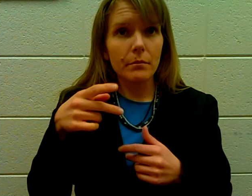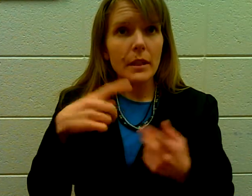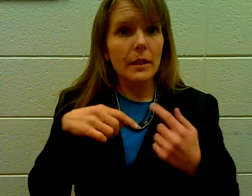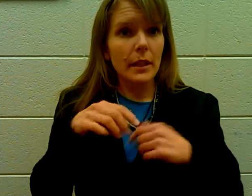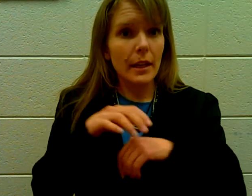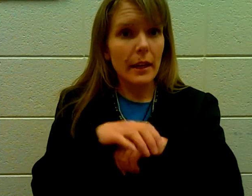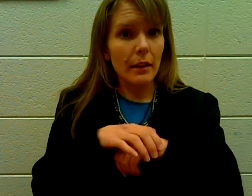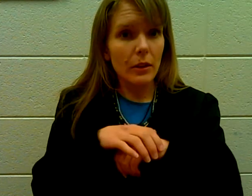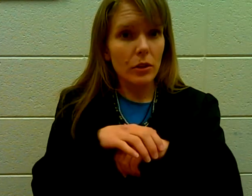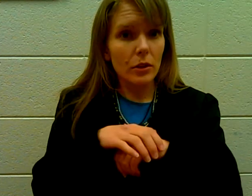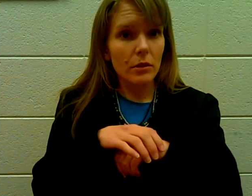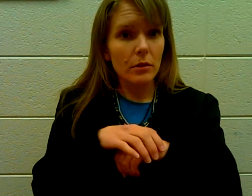Signed English.